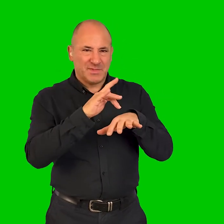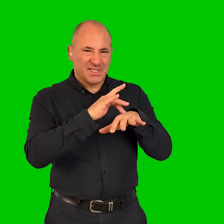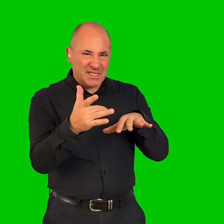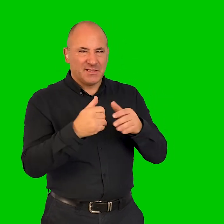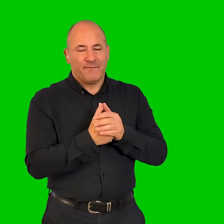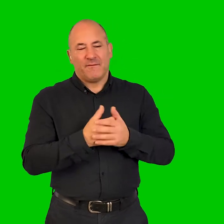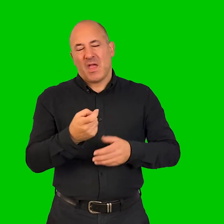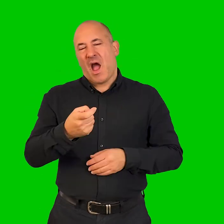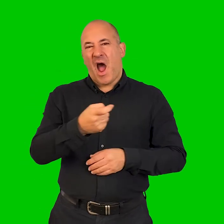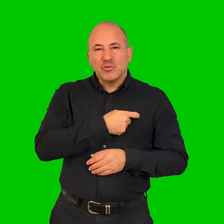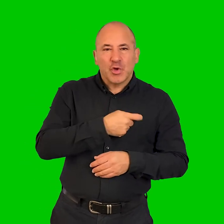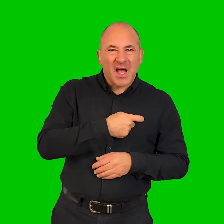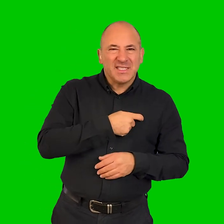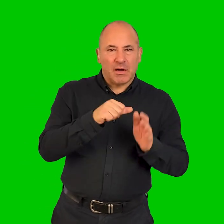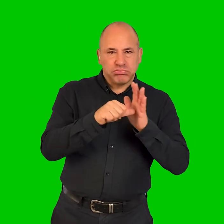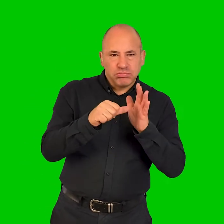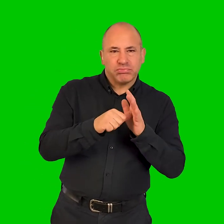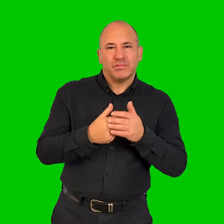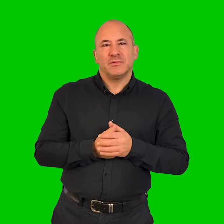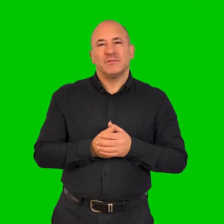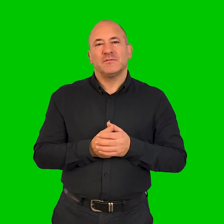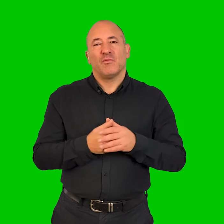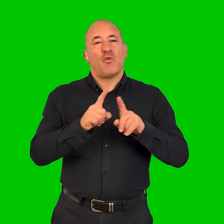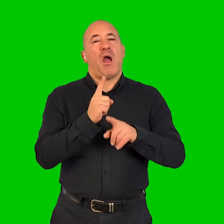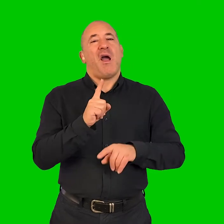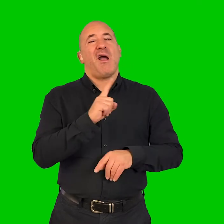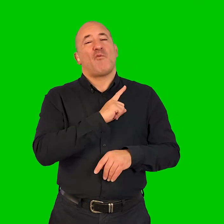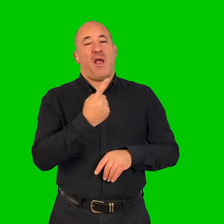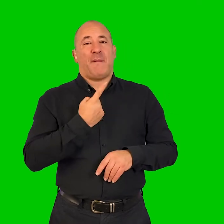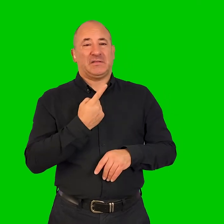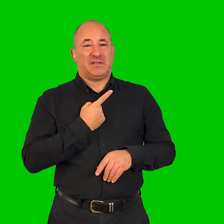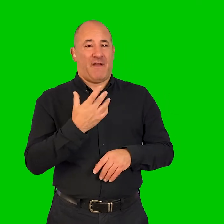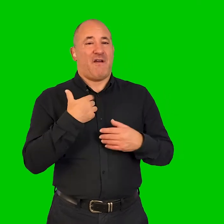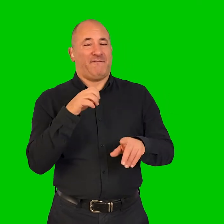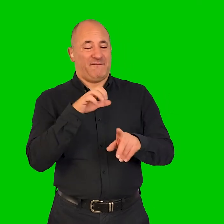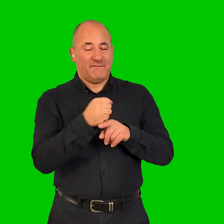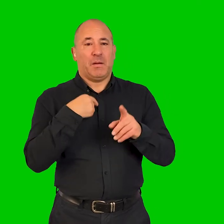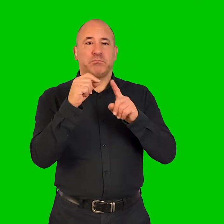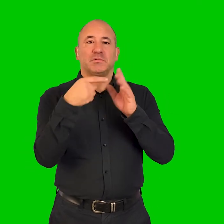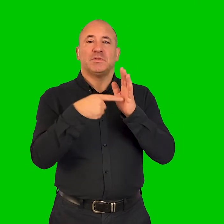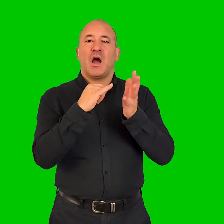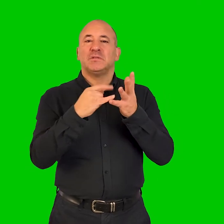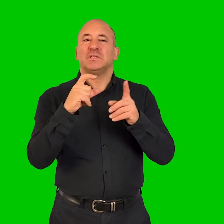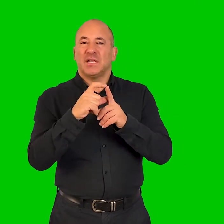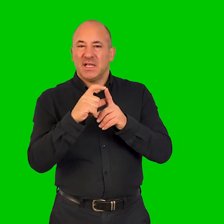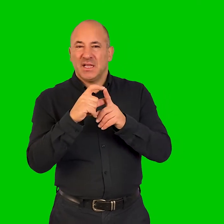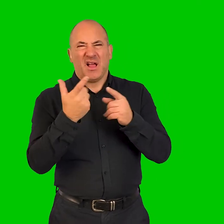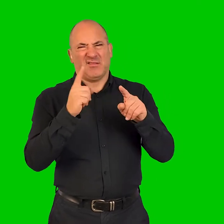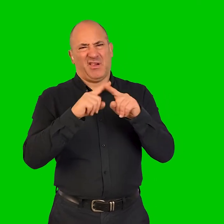neurodiverse sensitivities, the autistic spectrum sensitivities, and anxiety issues,